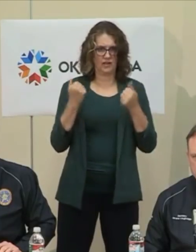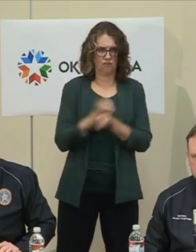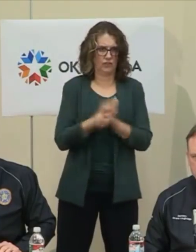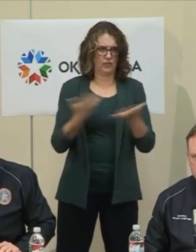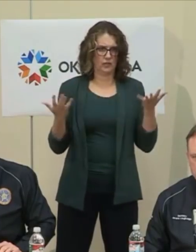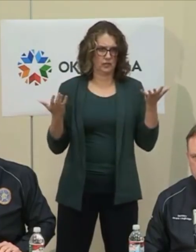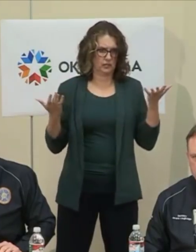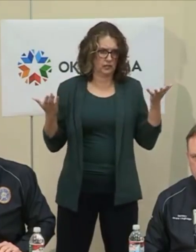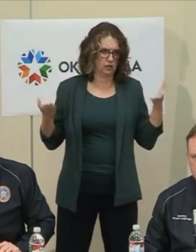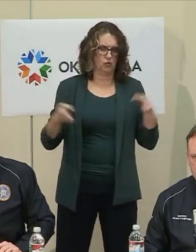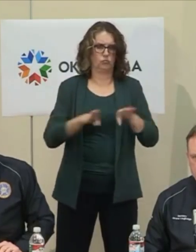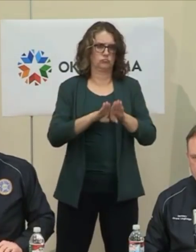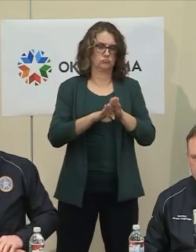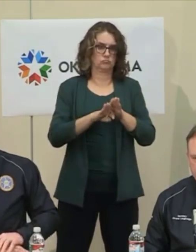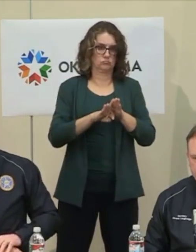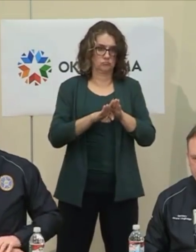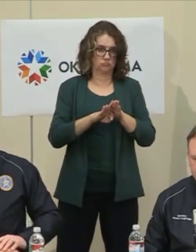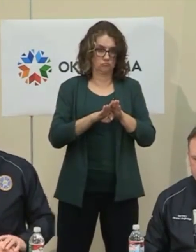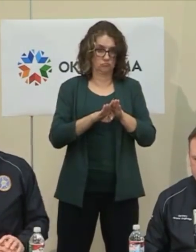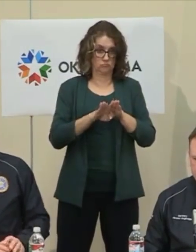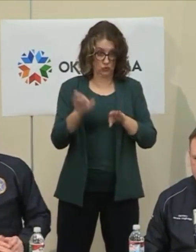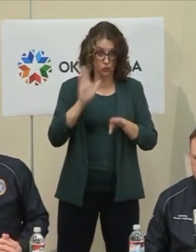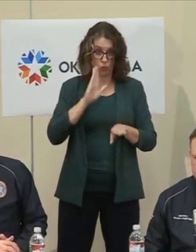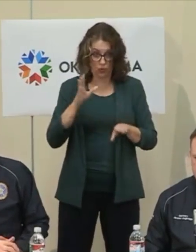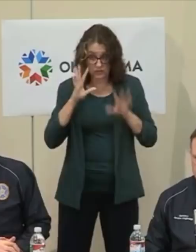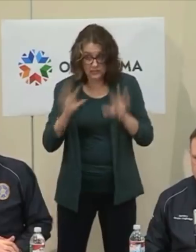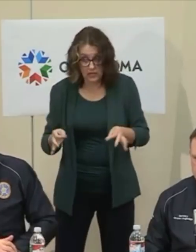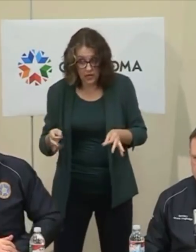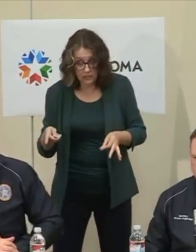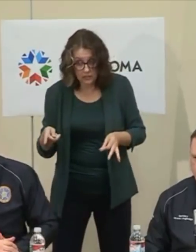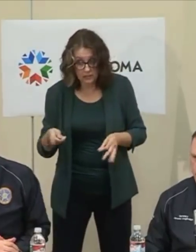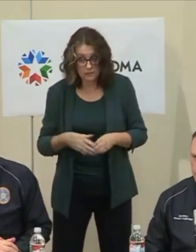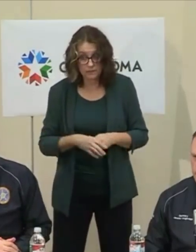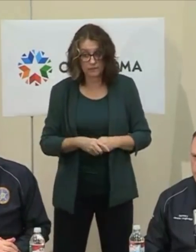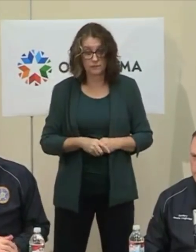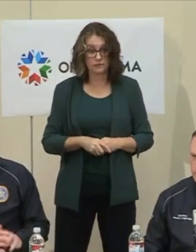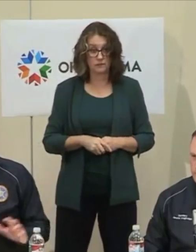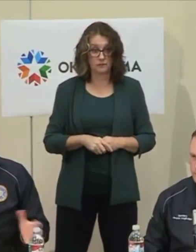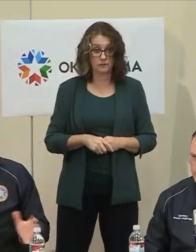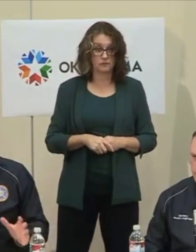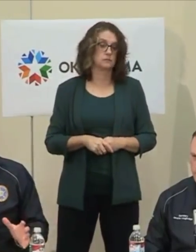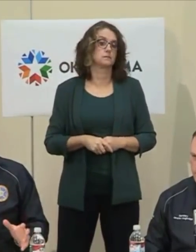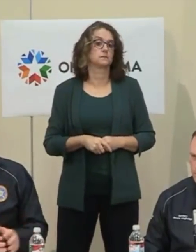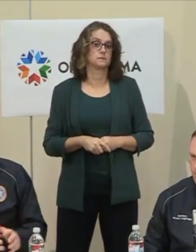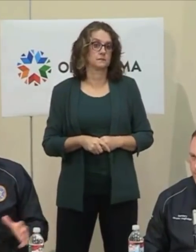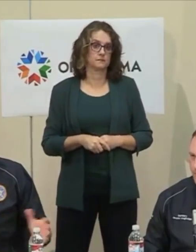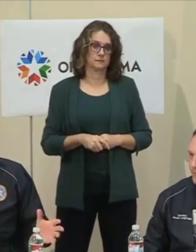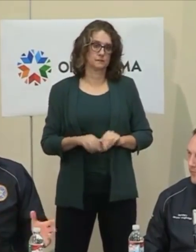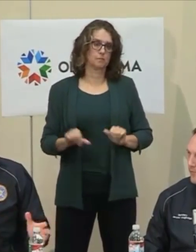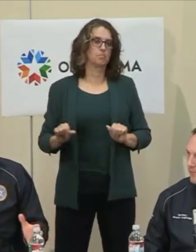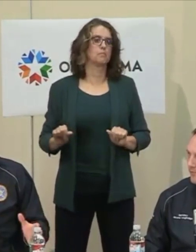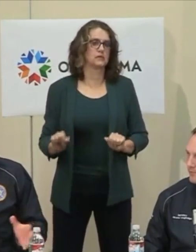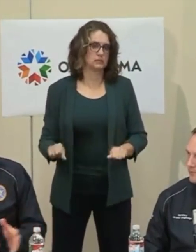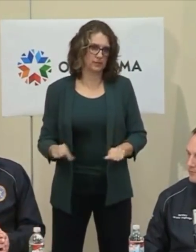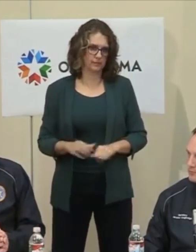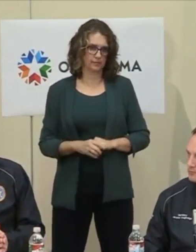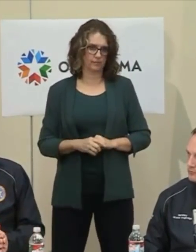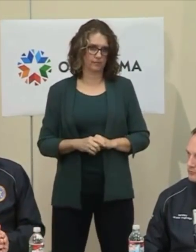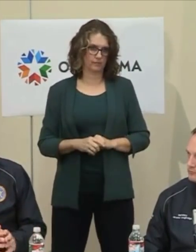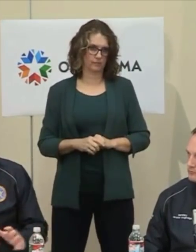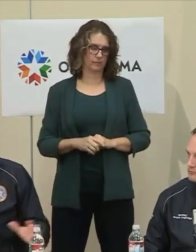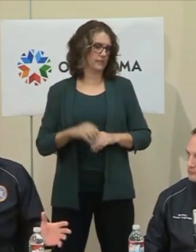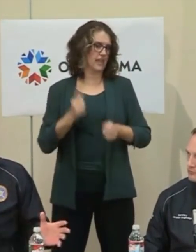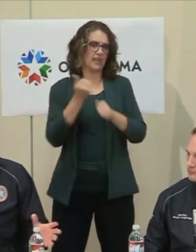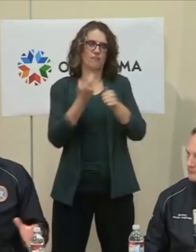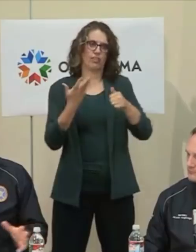closed down theaters, is that when you would do that? You know, it's a possibility. mean, everything's on the table as we're